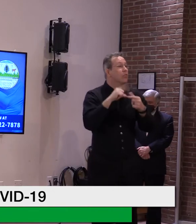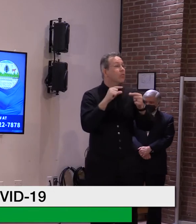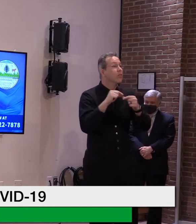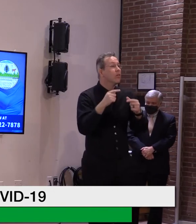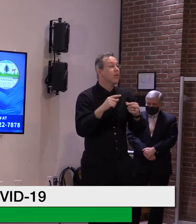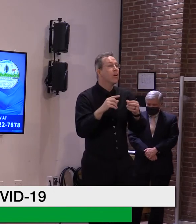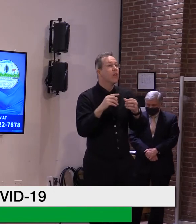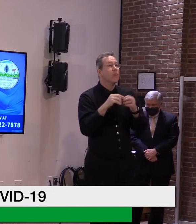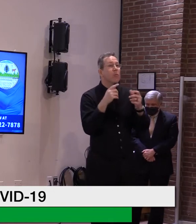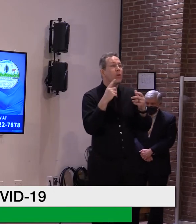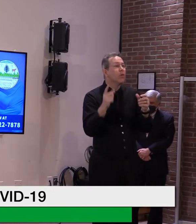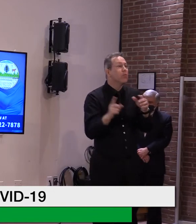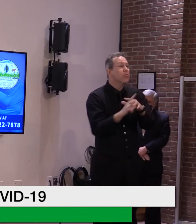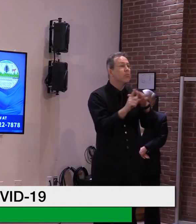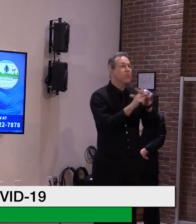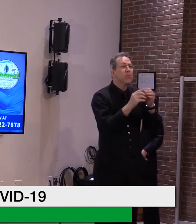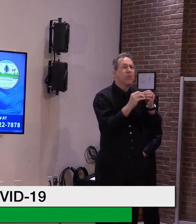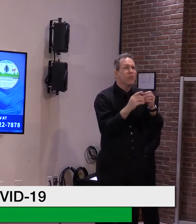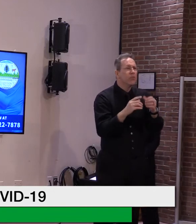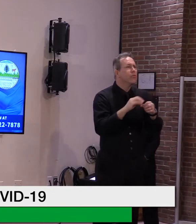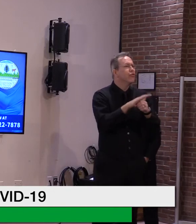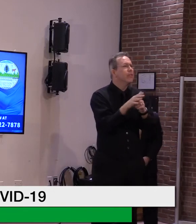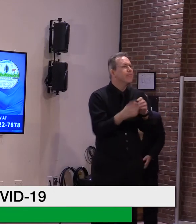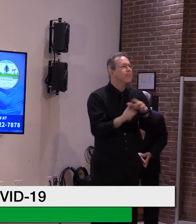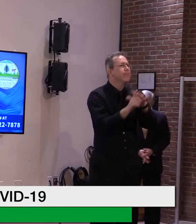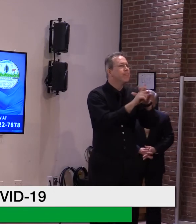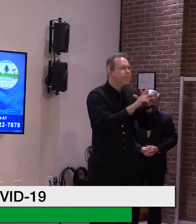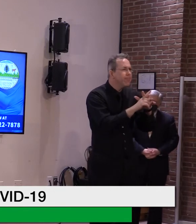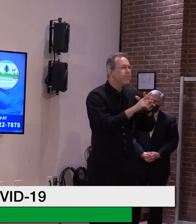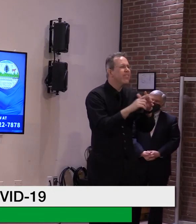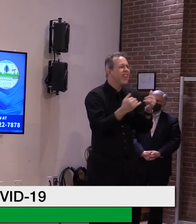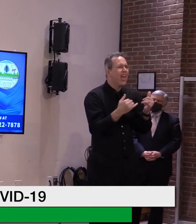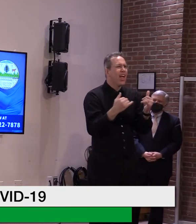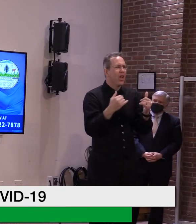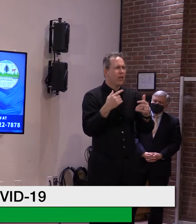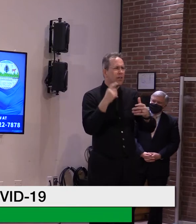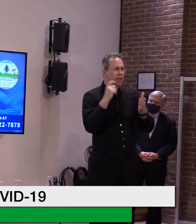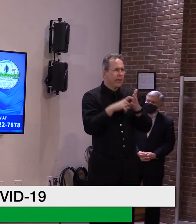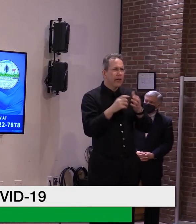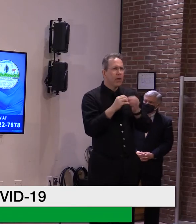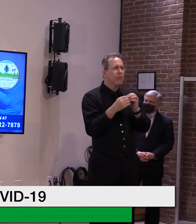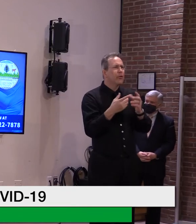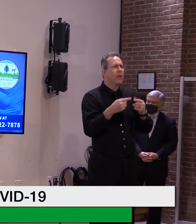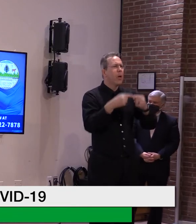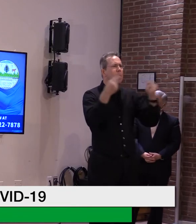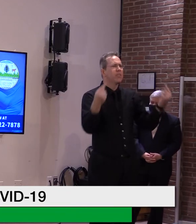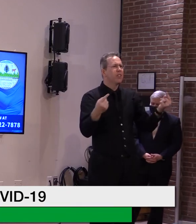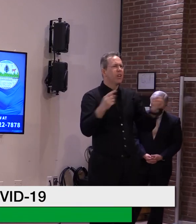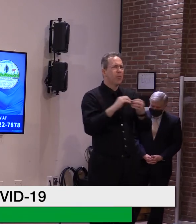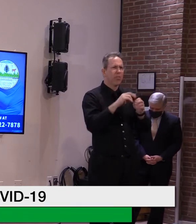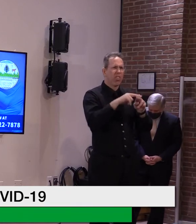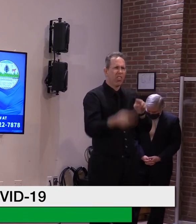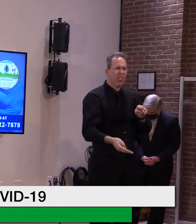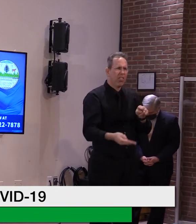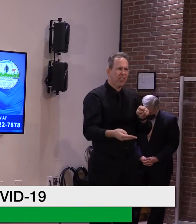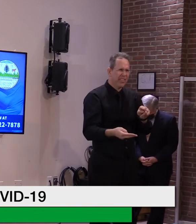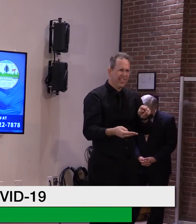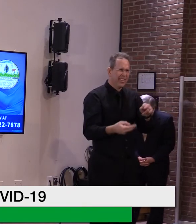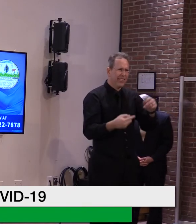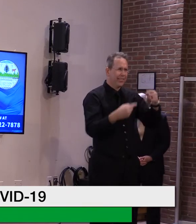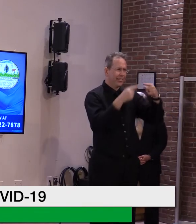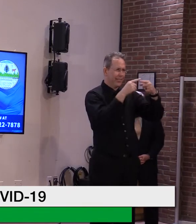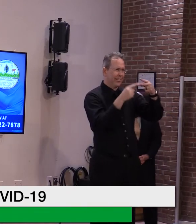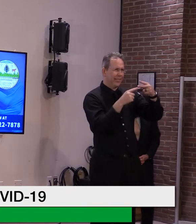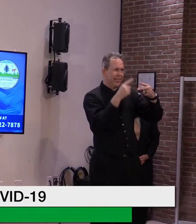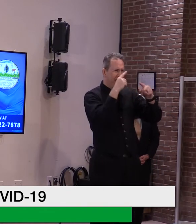were increasing and this week that trend has reversed. And through both last week and this week, the forecasting is anticipating that cases will go down.